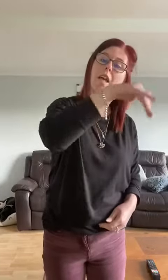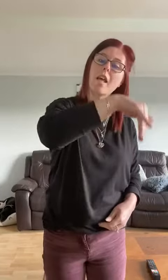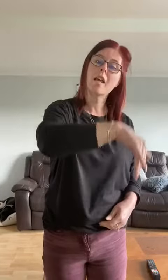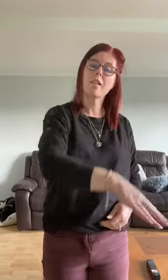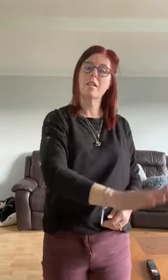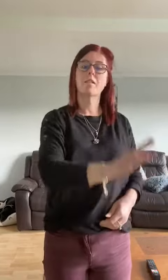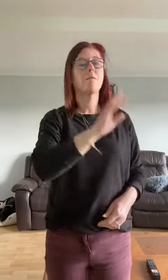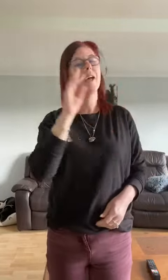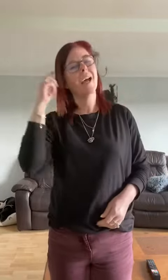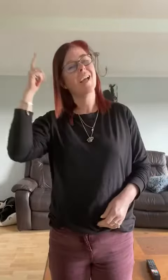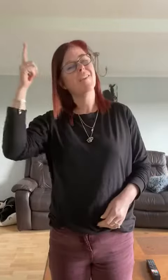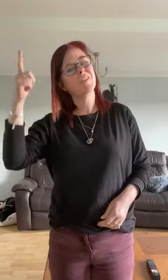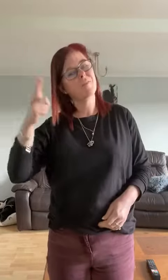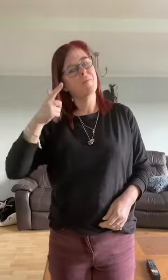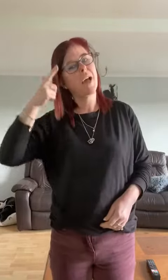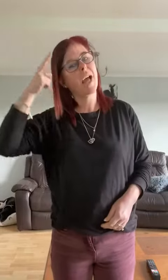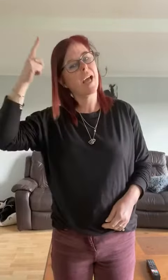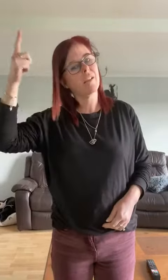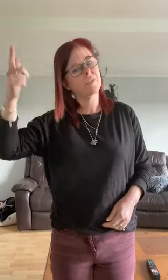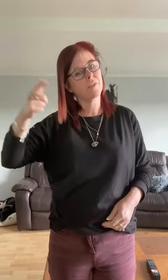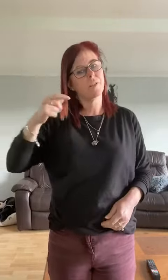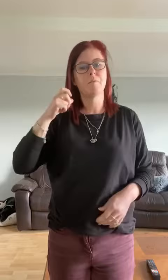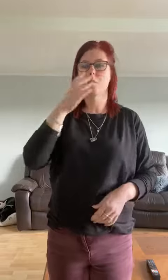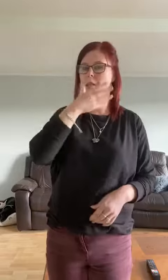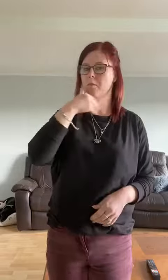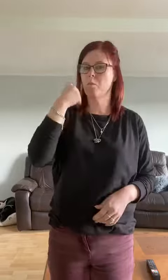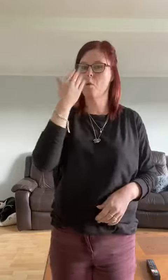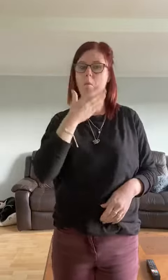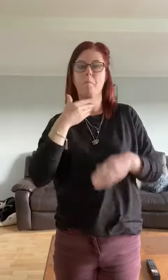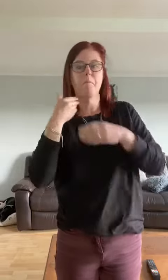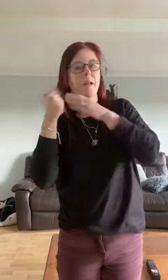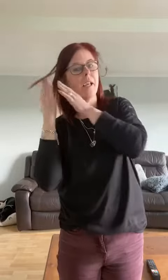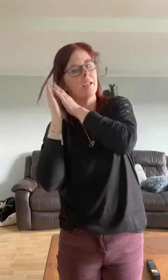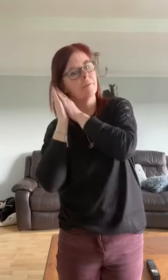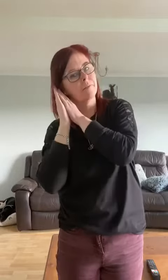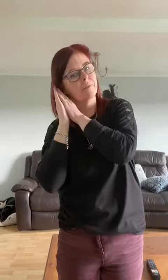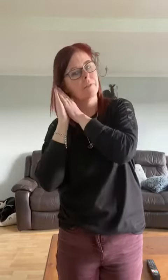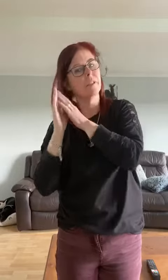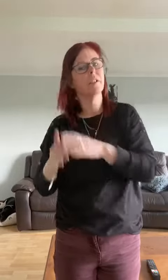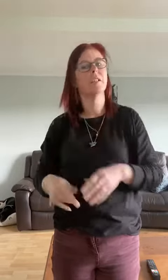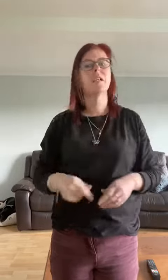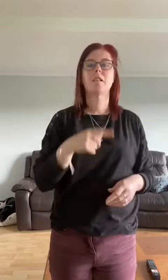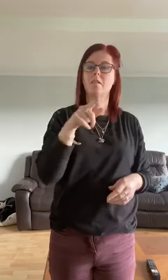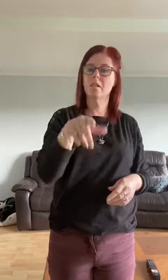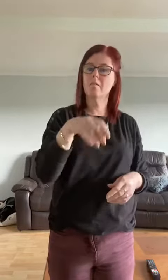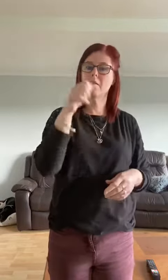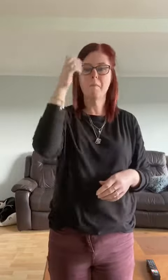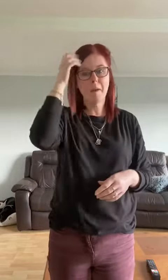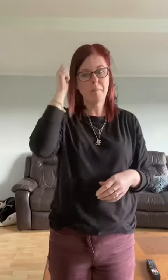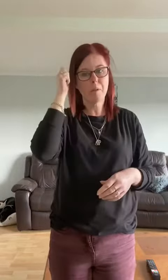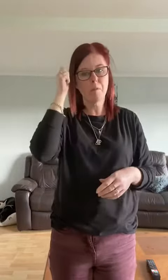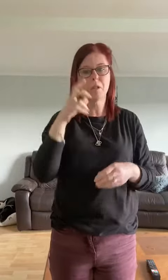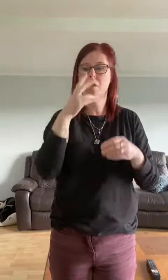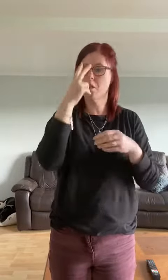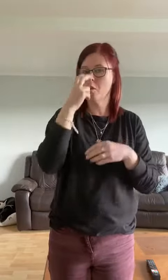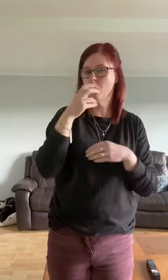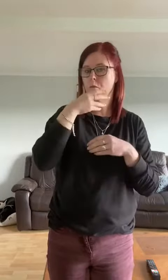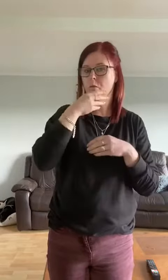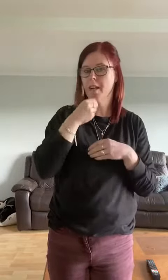of your miles and miles for your nice warm day you just remember what your old car